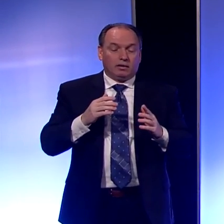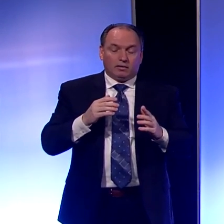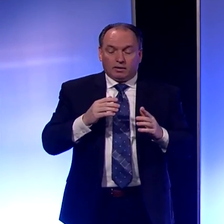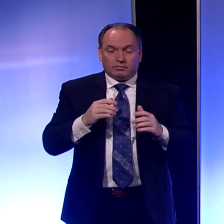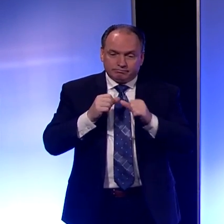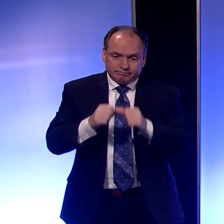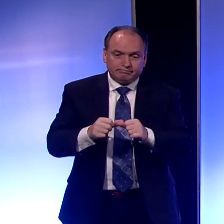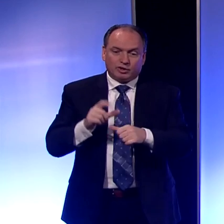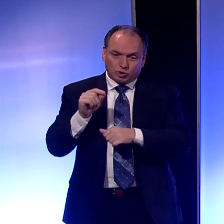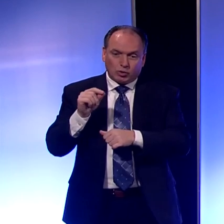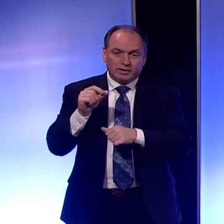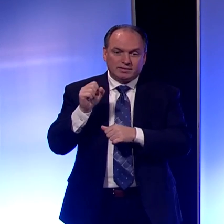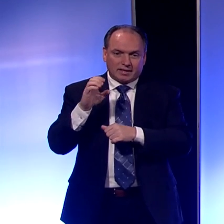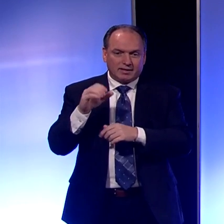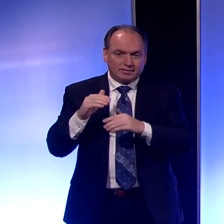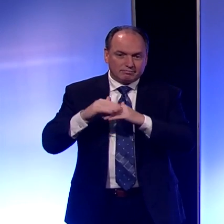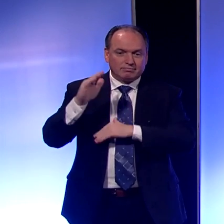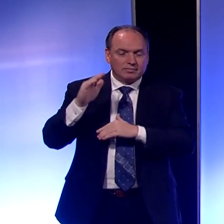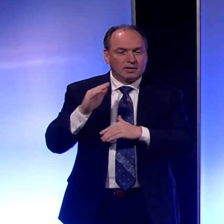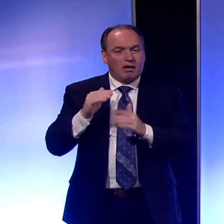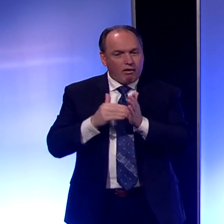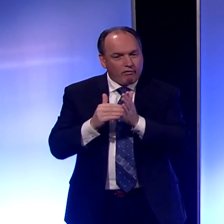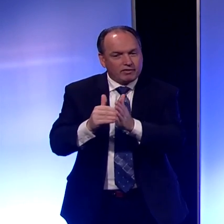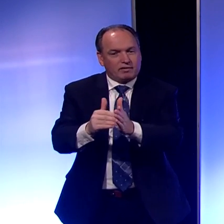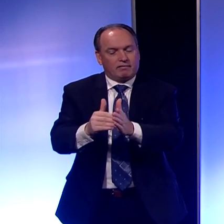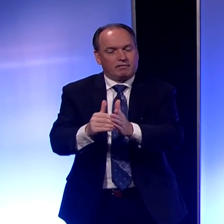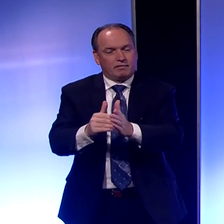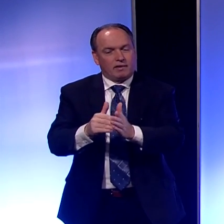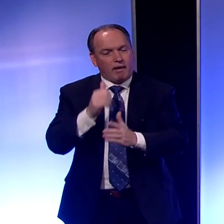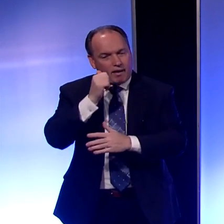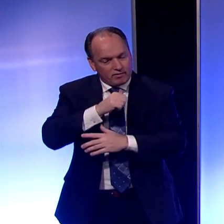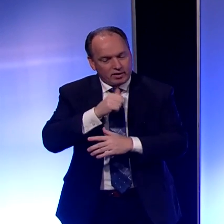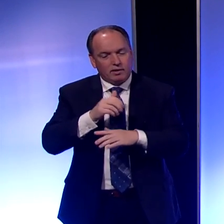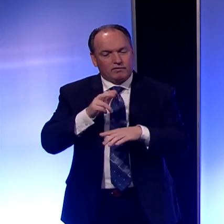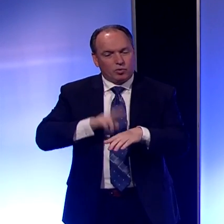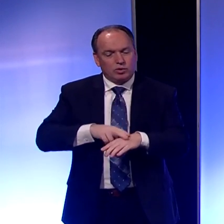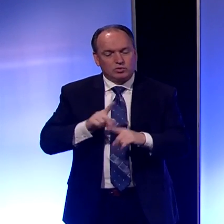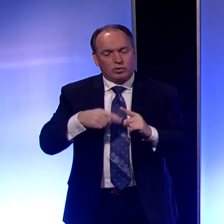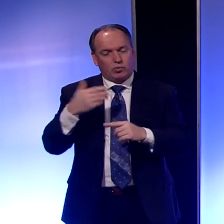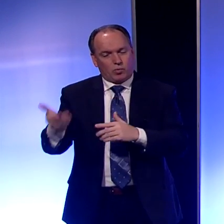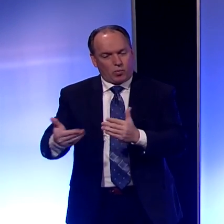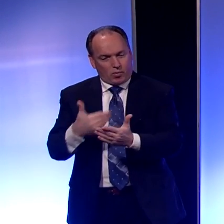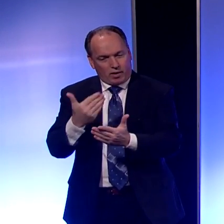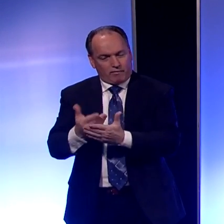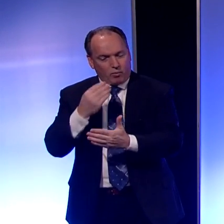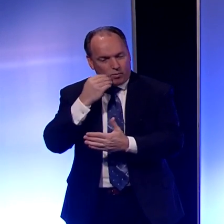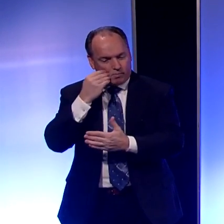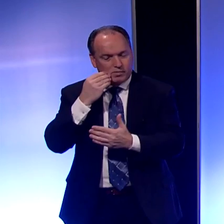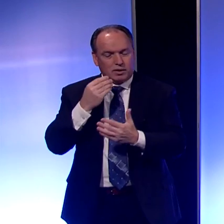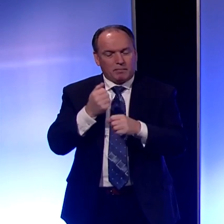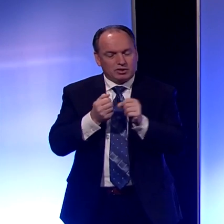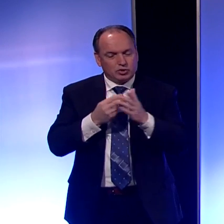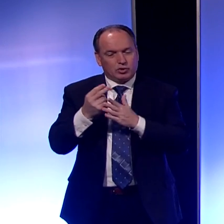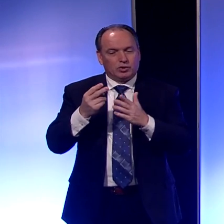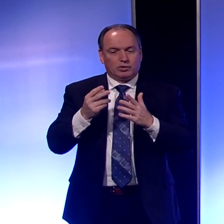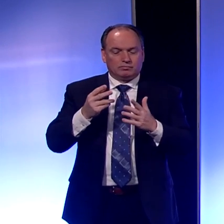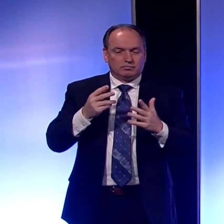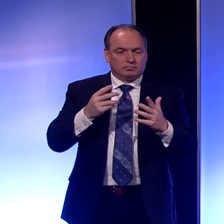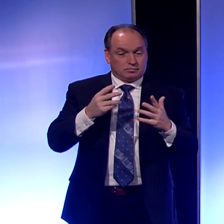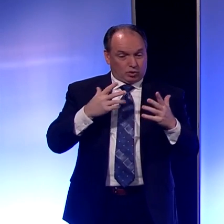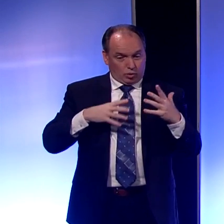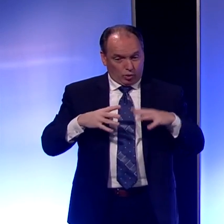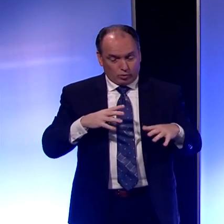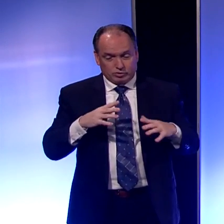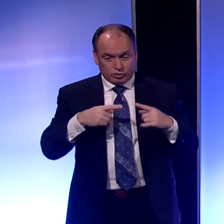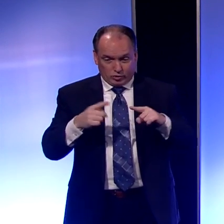make sure you're doing it for 20 seconds and do it often. And certainly when you get home, make sure that you take off the clothes that